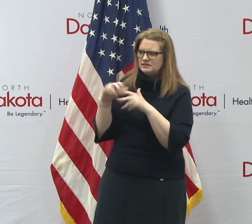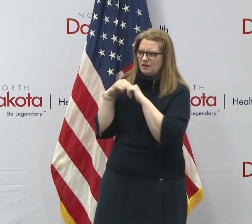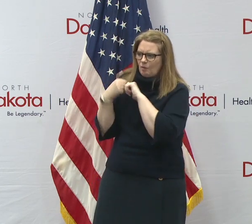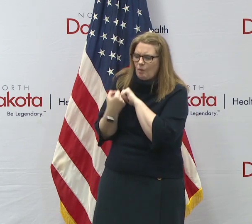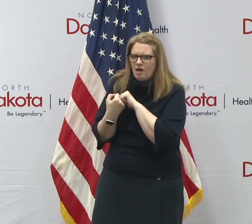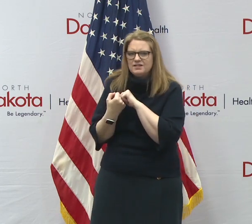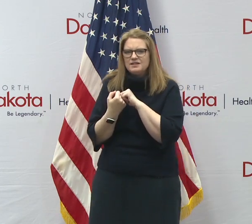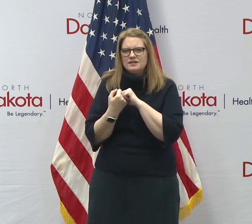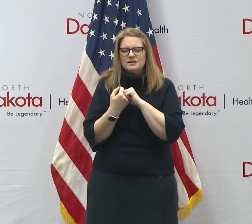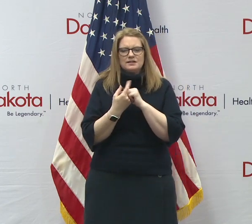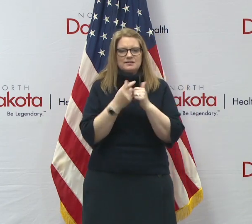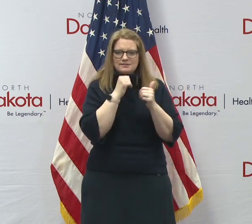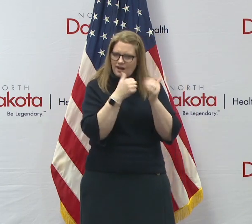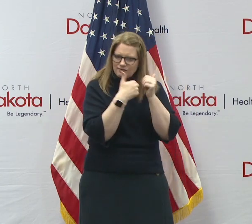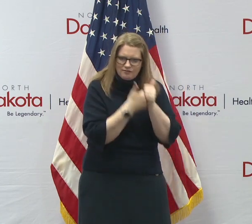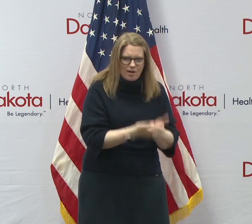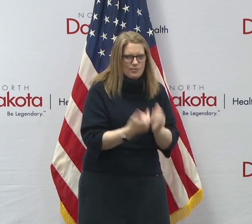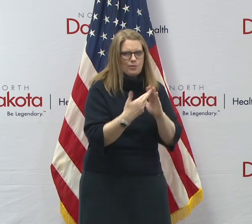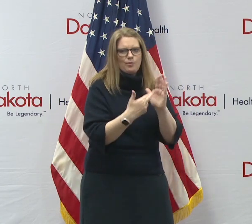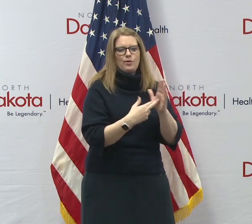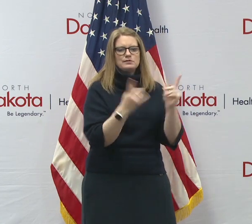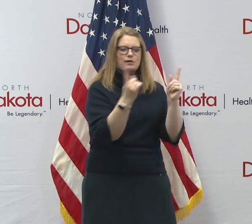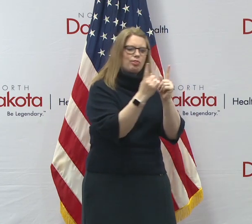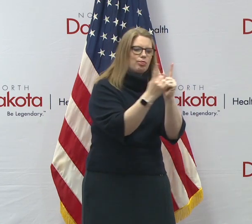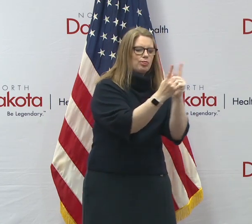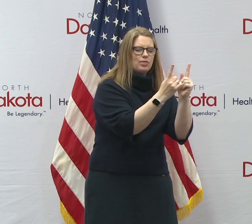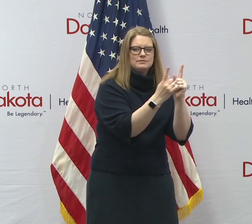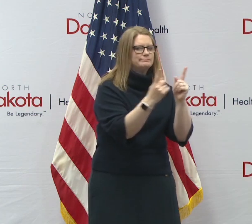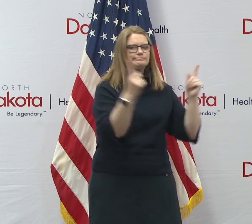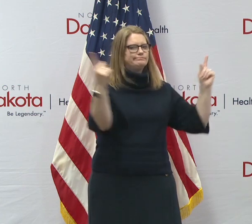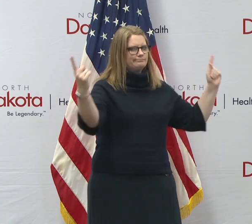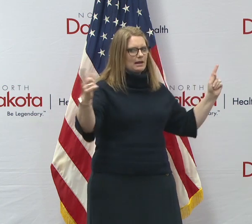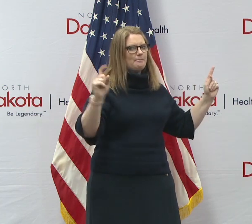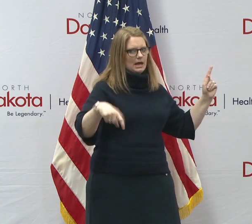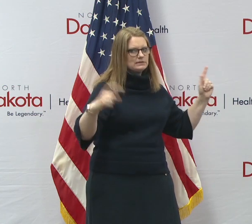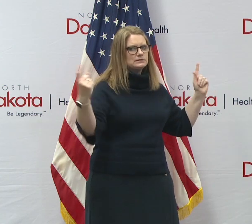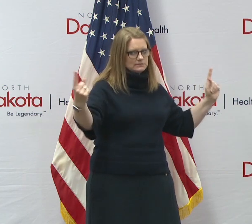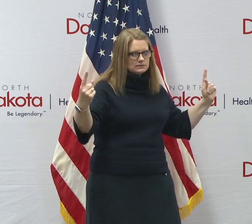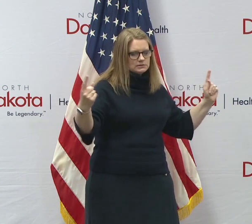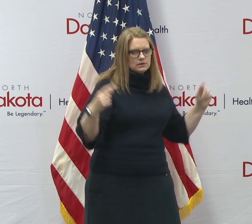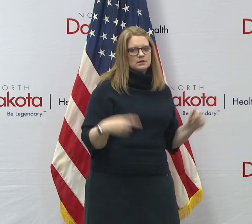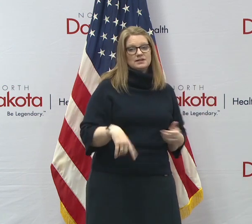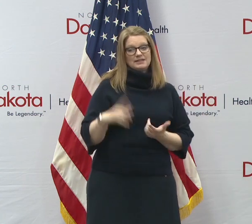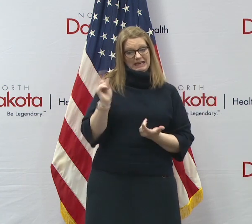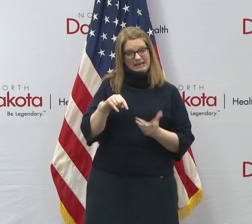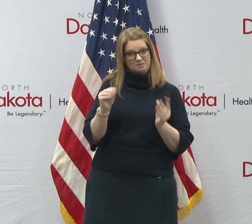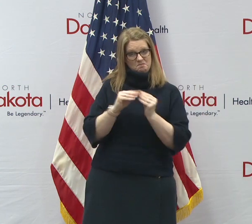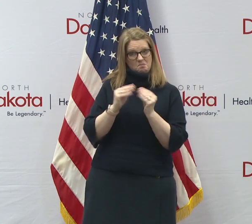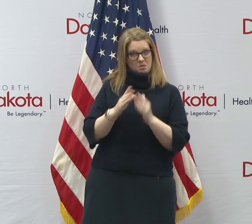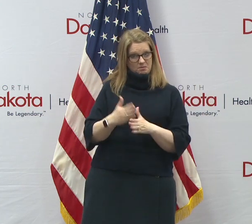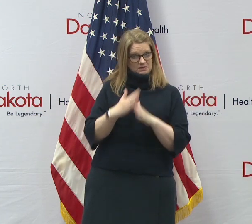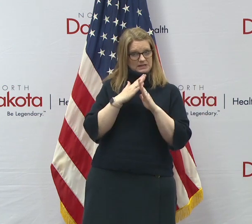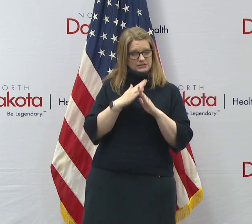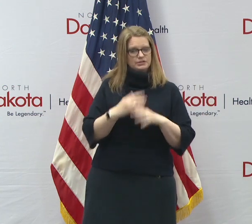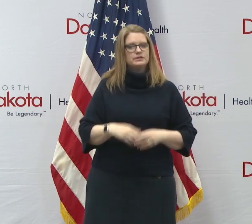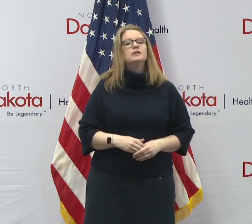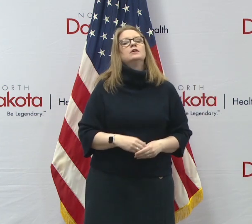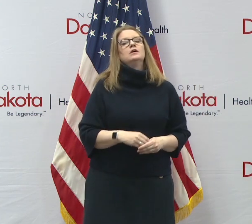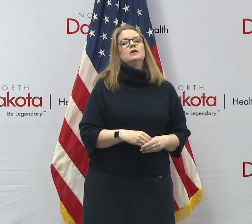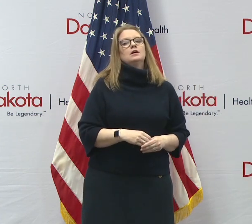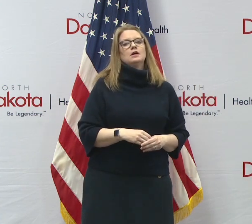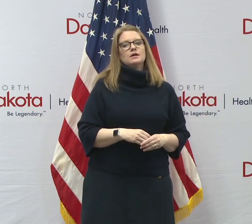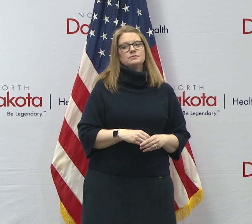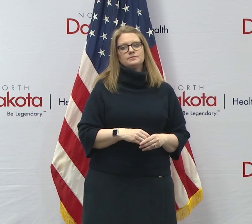practicing social distancing, uh, and others might say, hey, we need more, uh, we need more protection. So again, there are